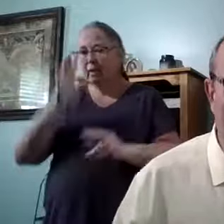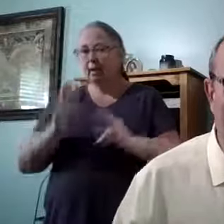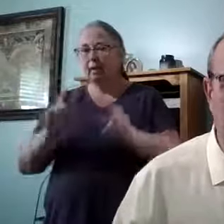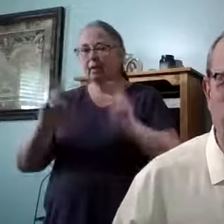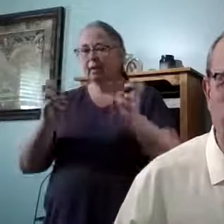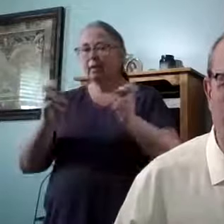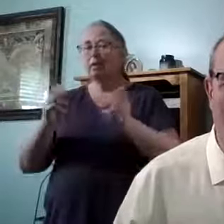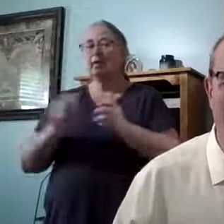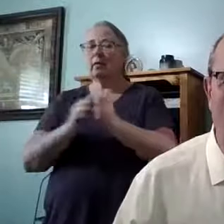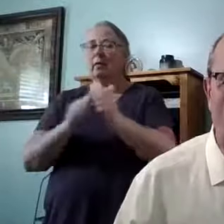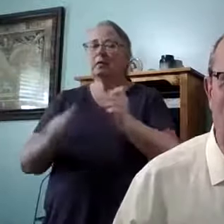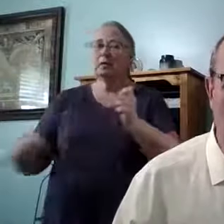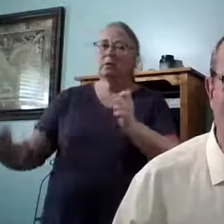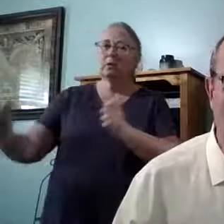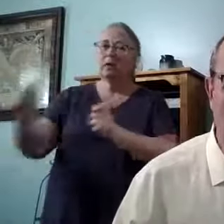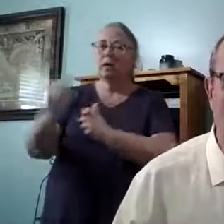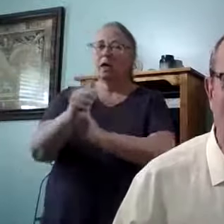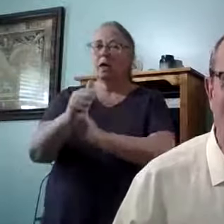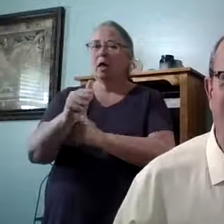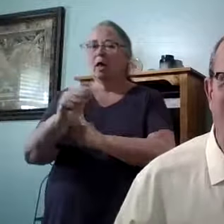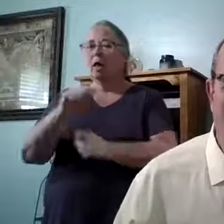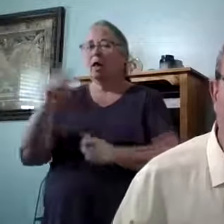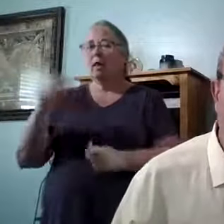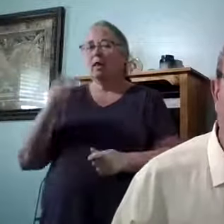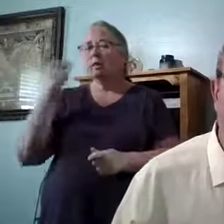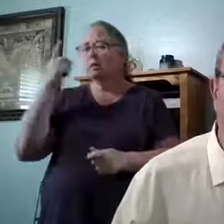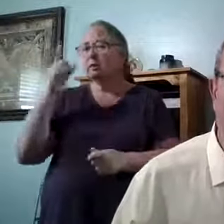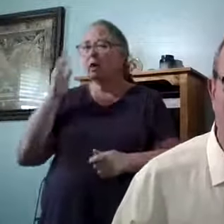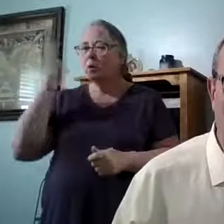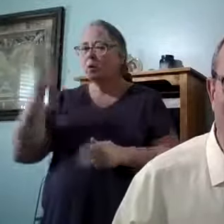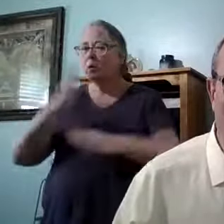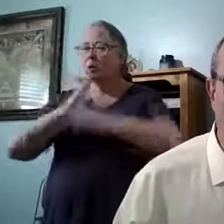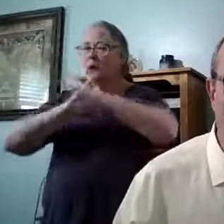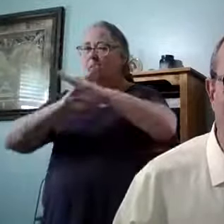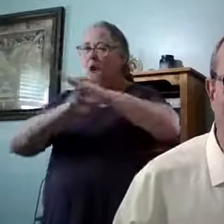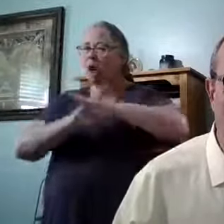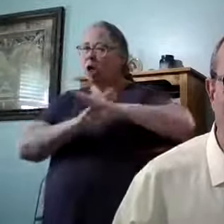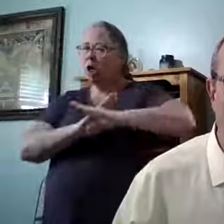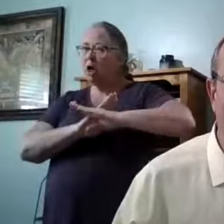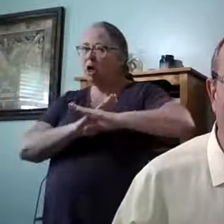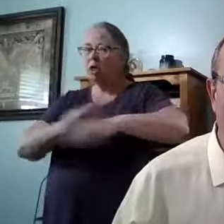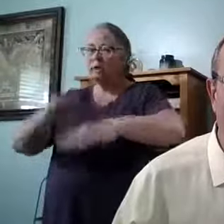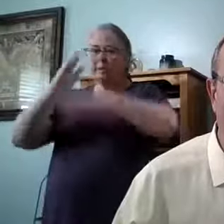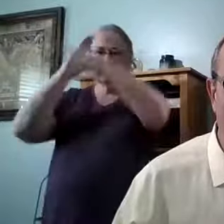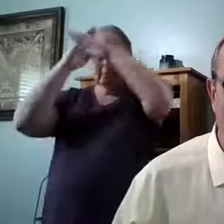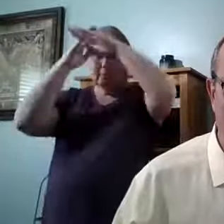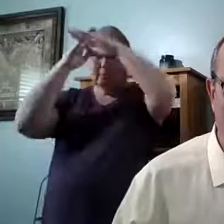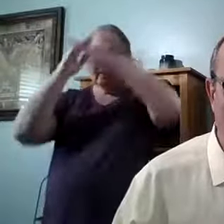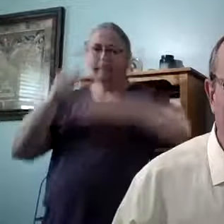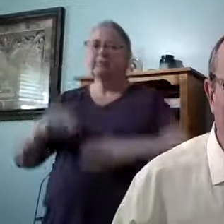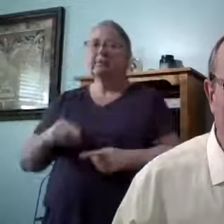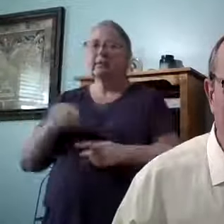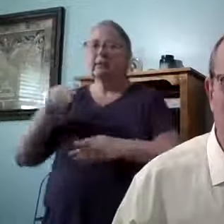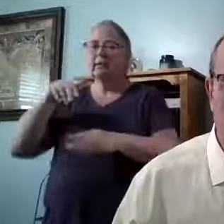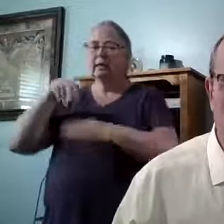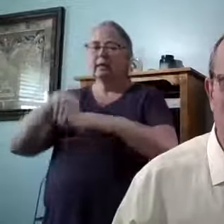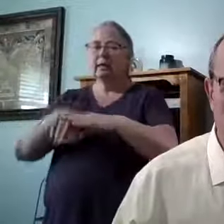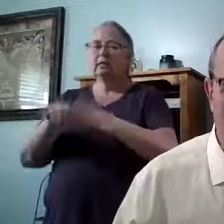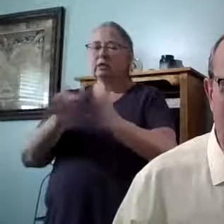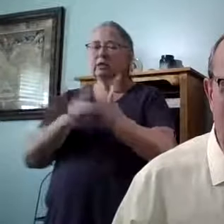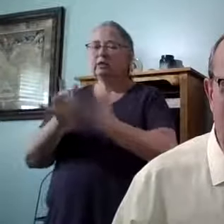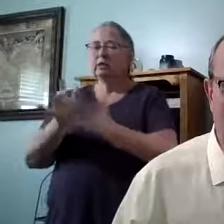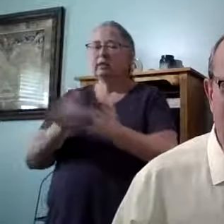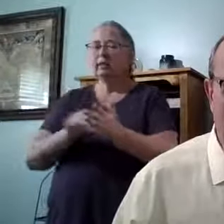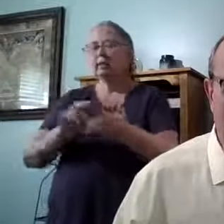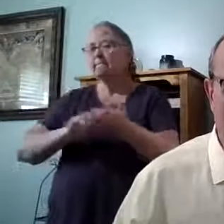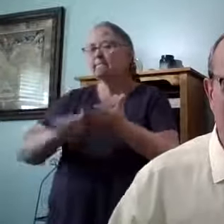surpasses all understanding will guard your hearts and minds through Christ Jesus. And then in verse